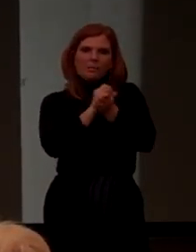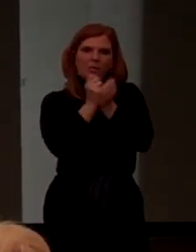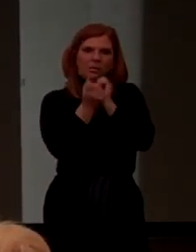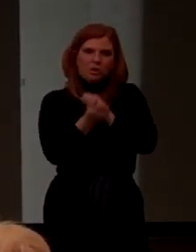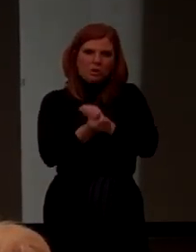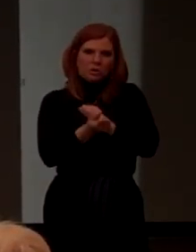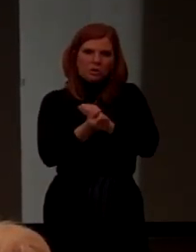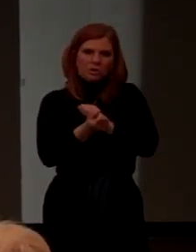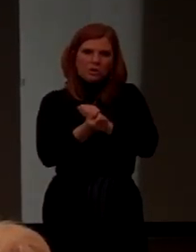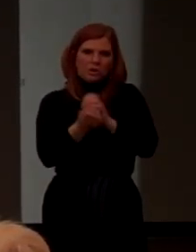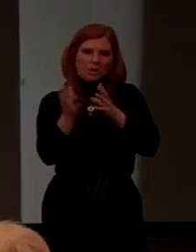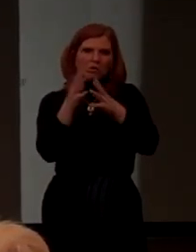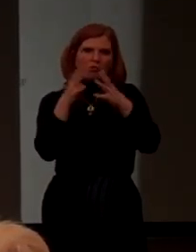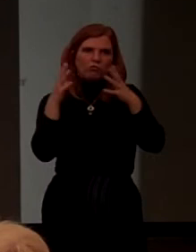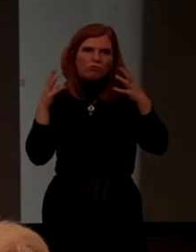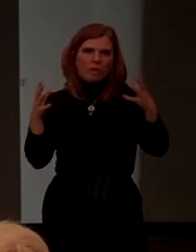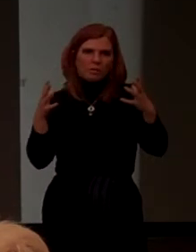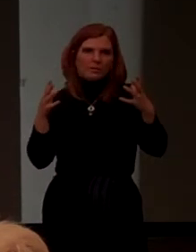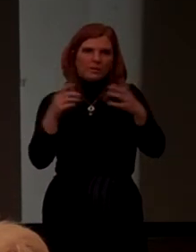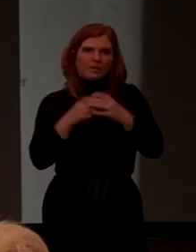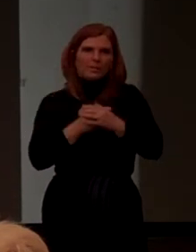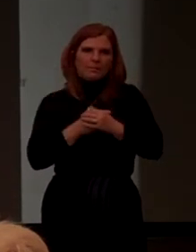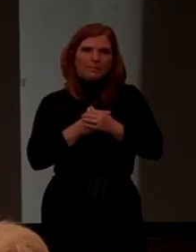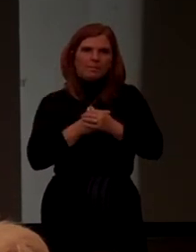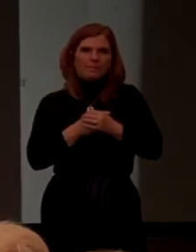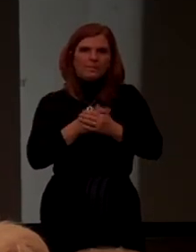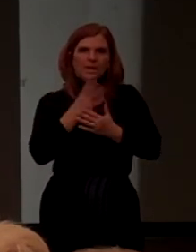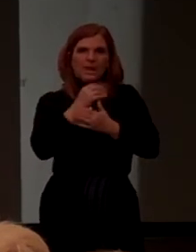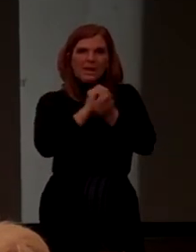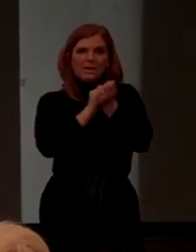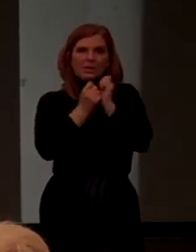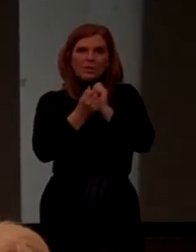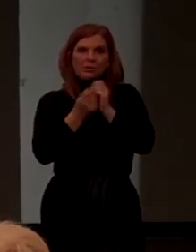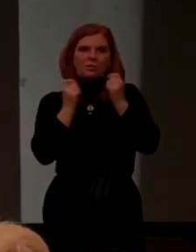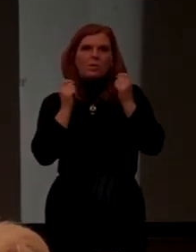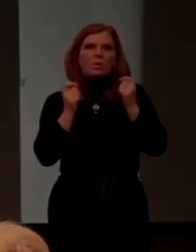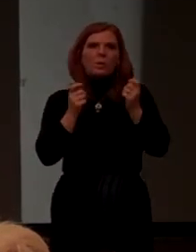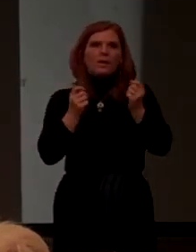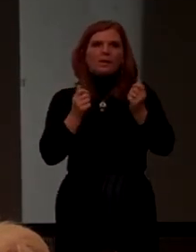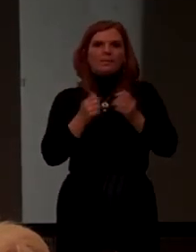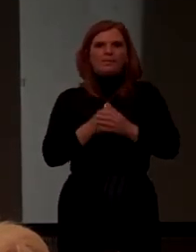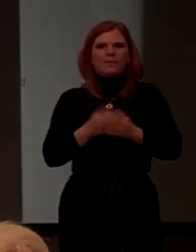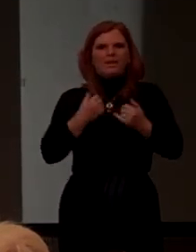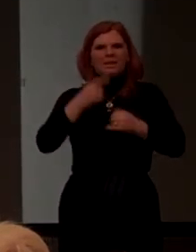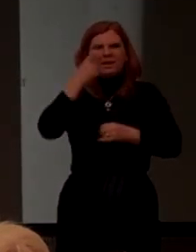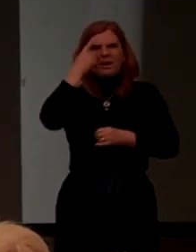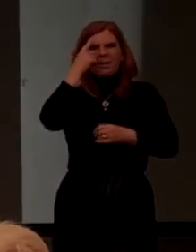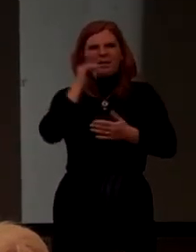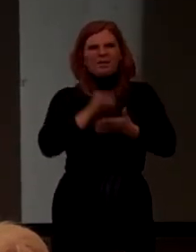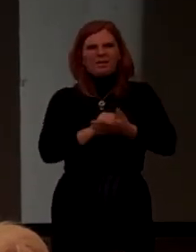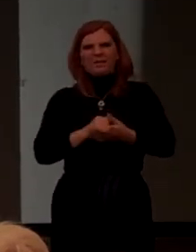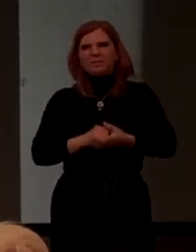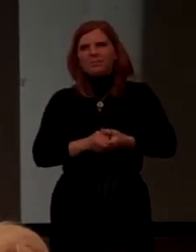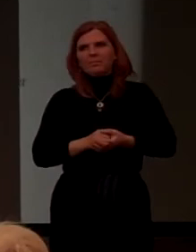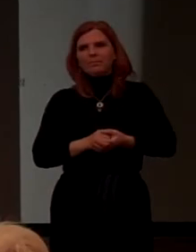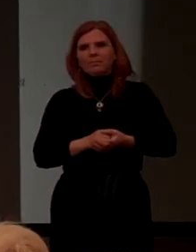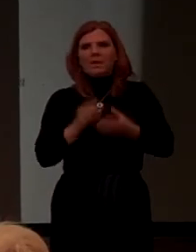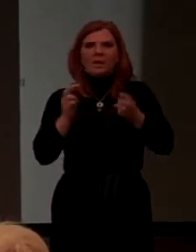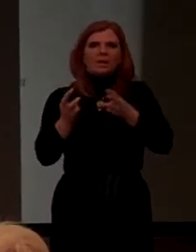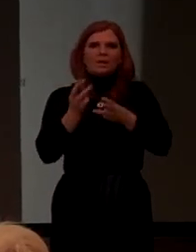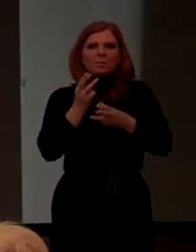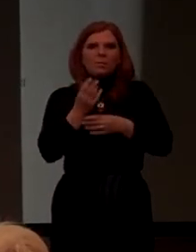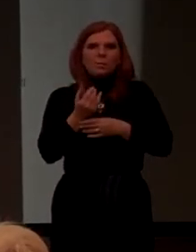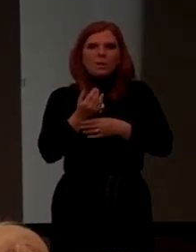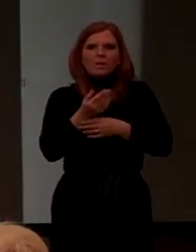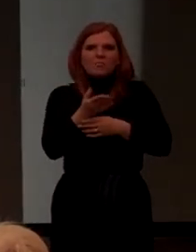drastically, and it changes quickly. Now, we think, oh, that's, you know, the way things are.